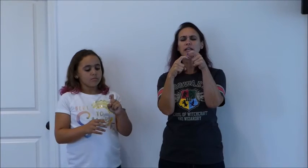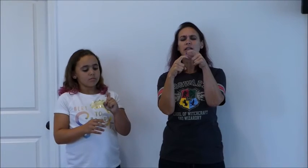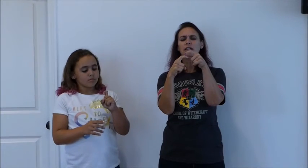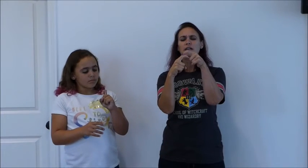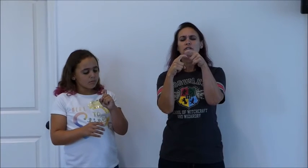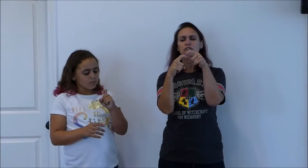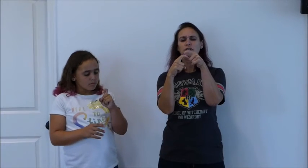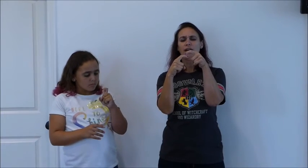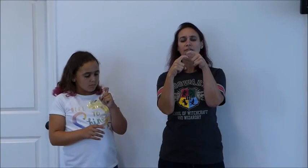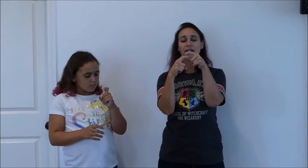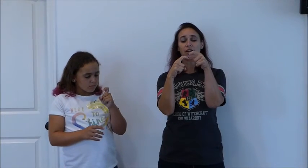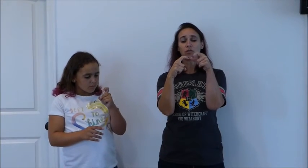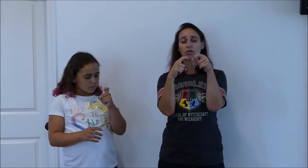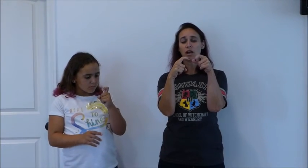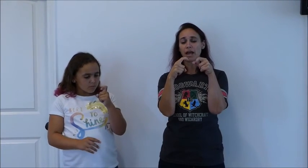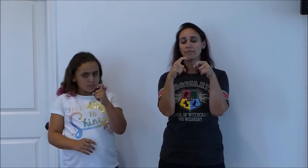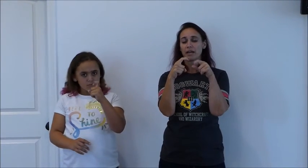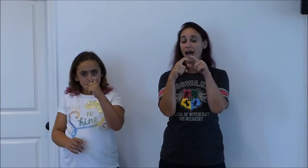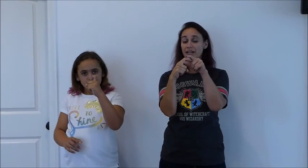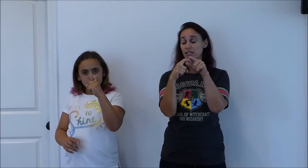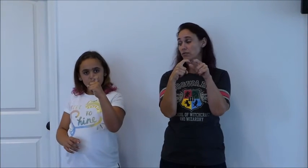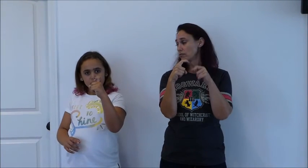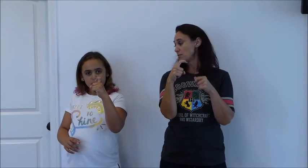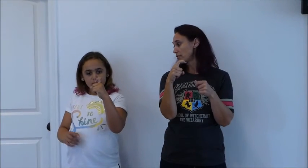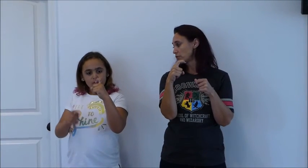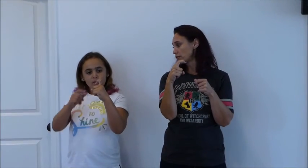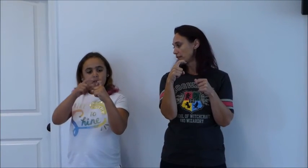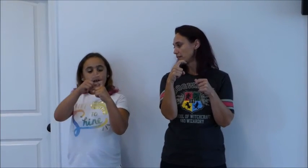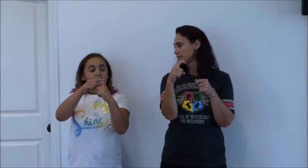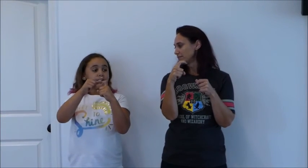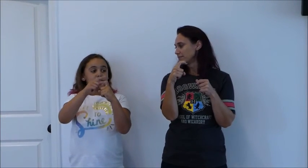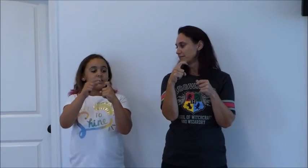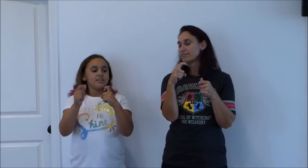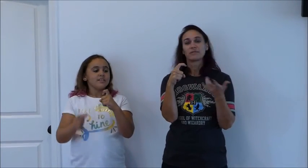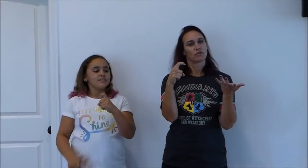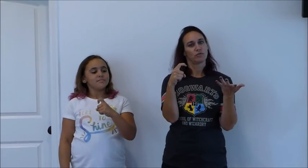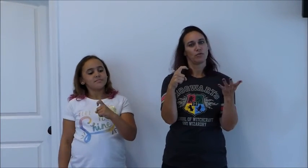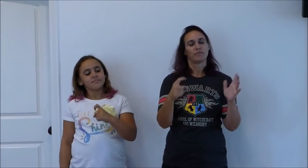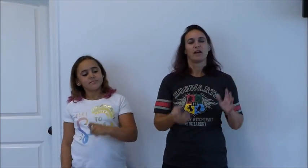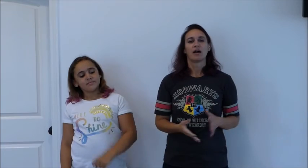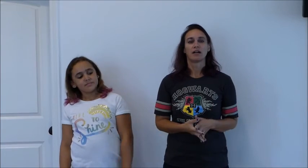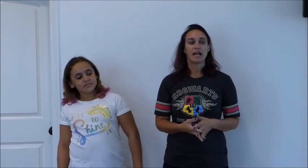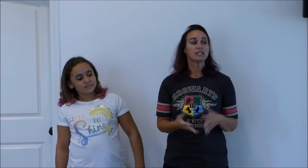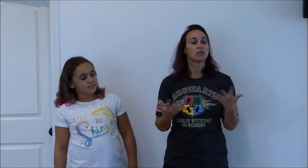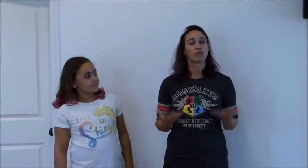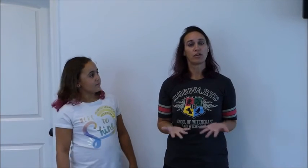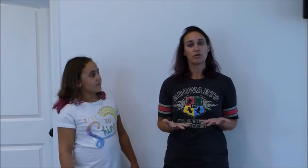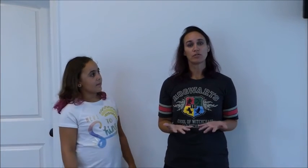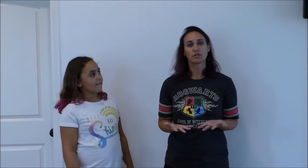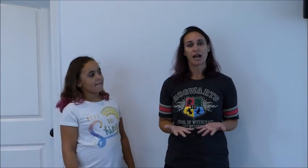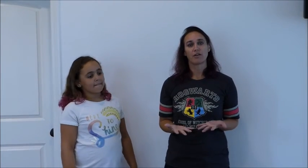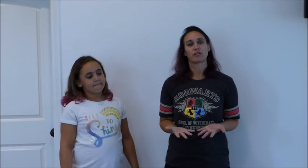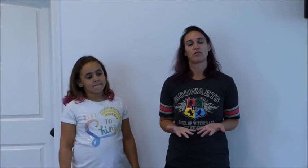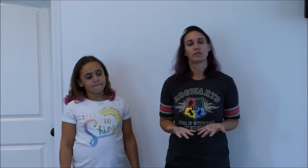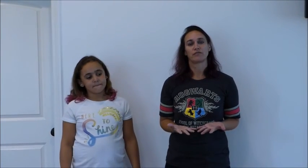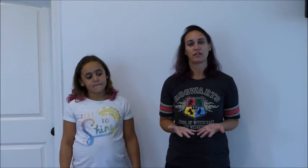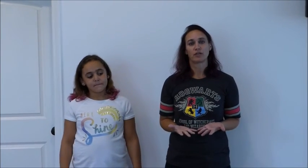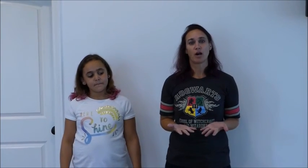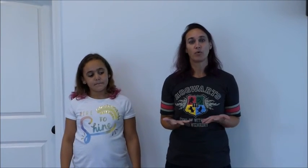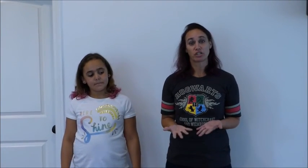do you have hair or not I don't we're not you Sophia I don't either cool all right so those are how you're going to figure out which